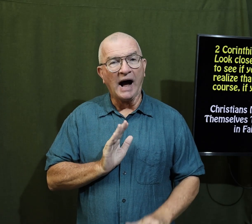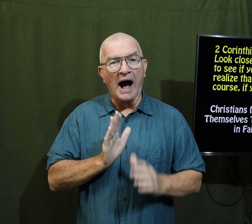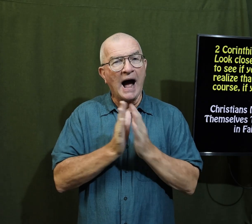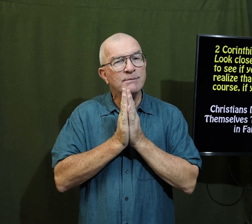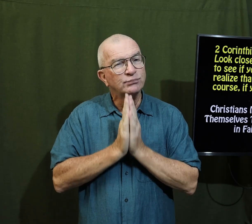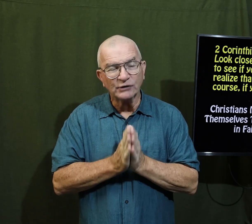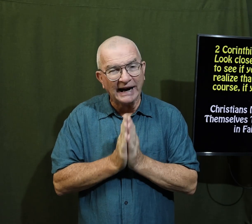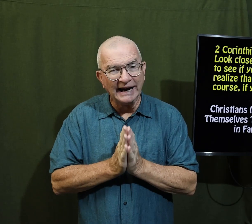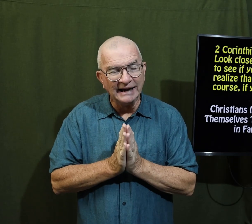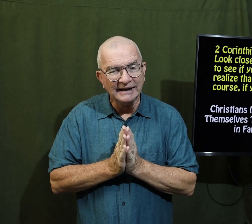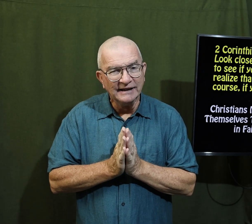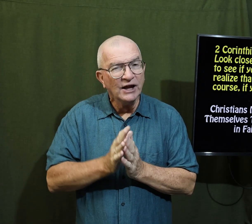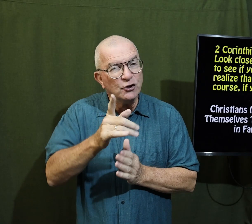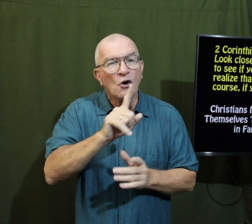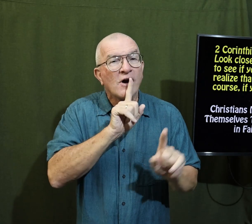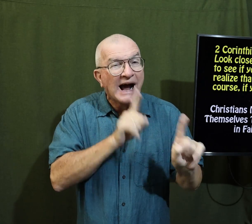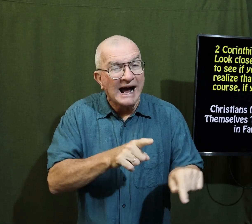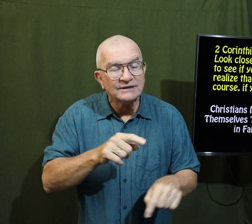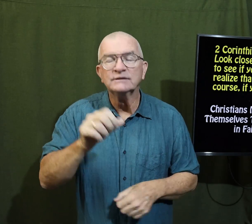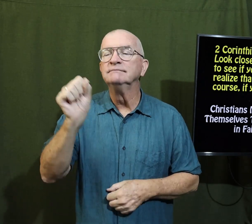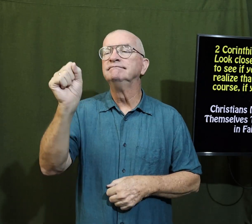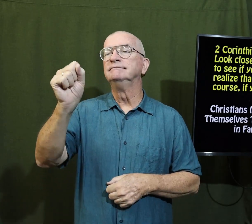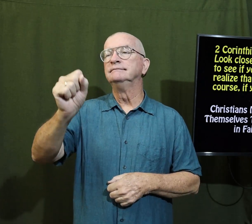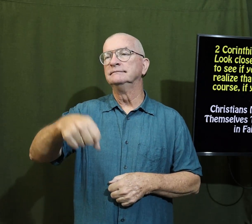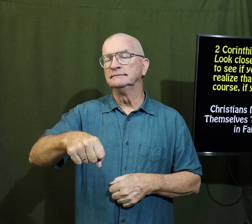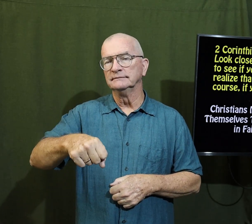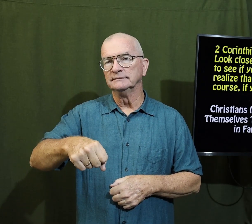I pray that your answer is yes